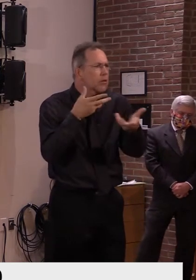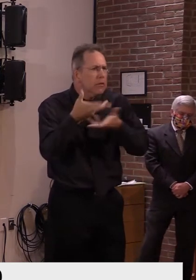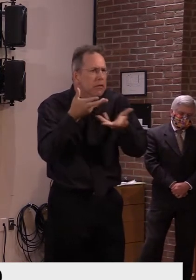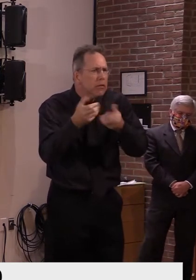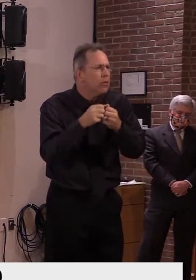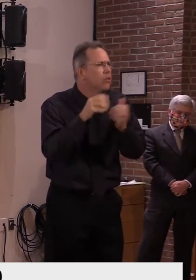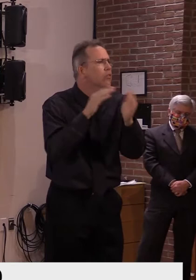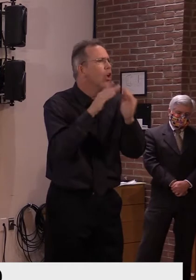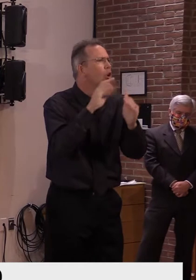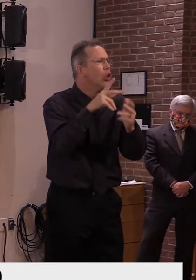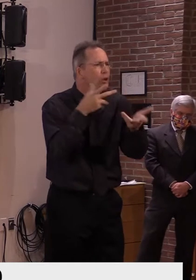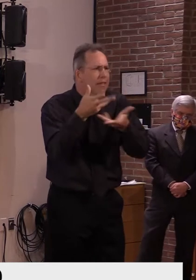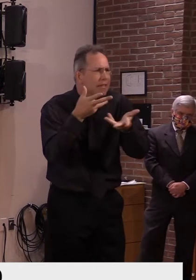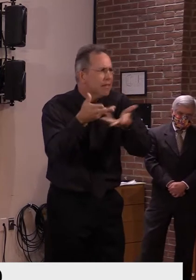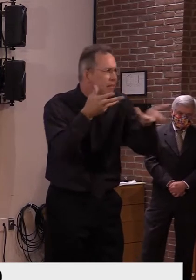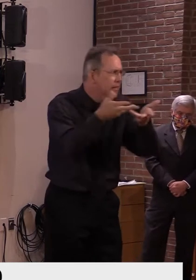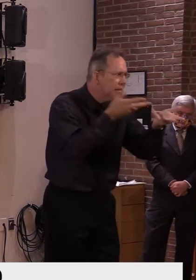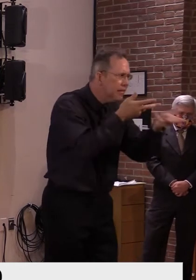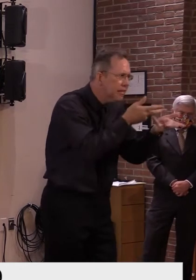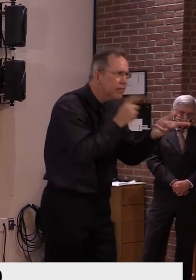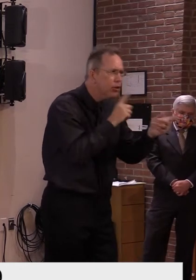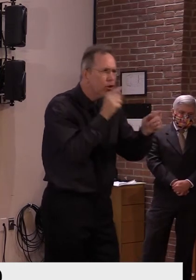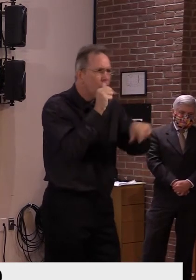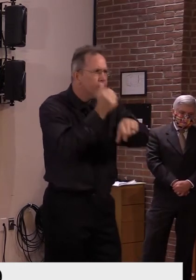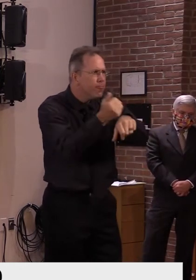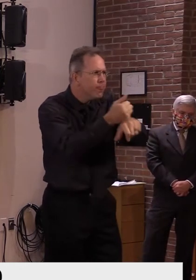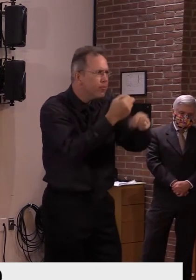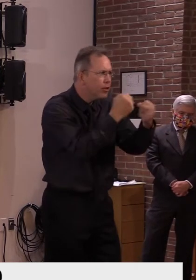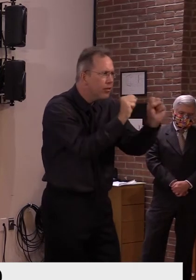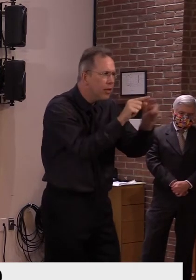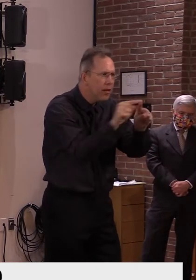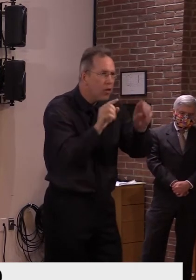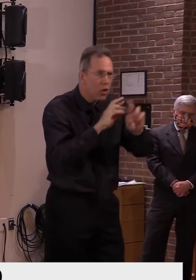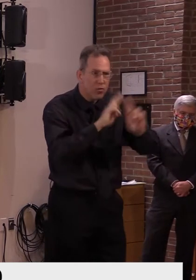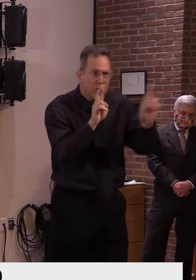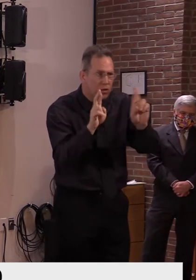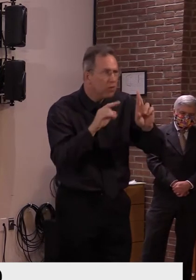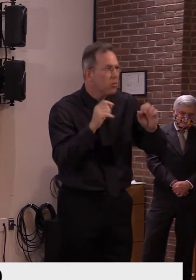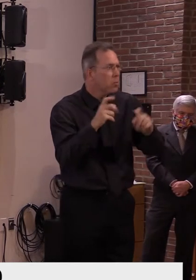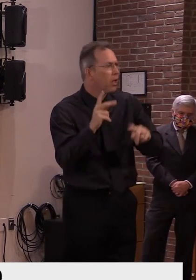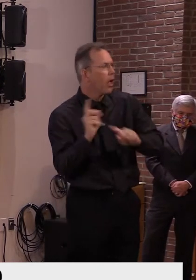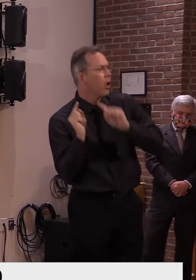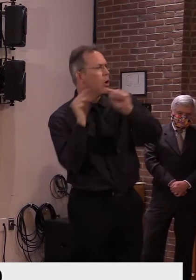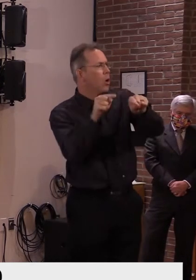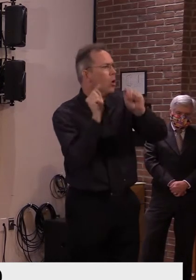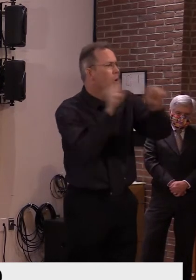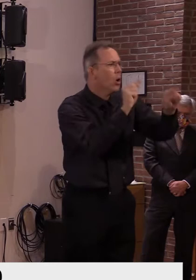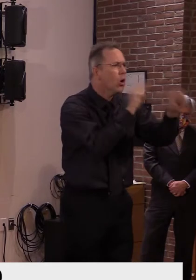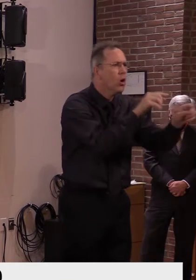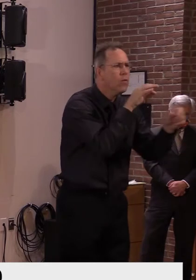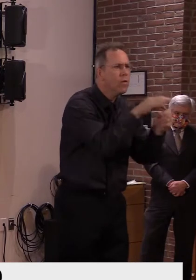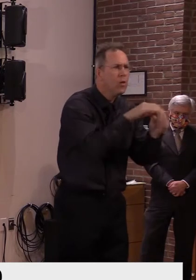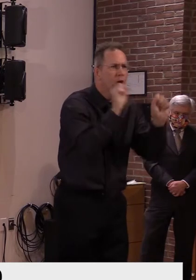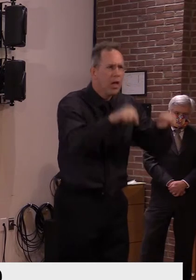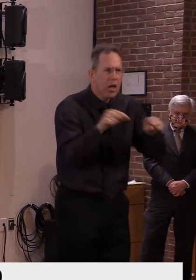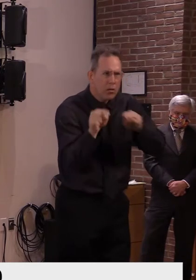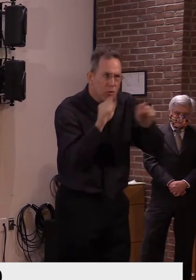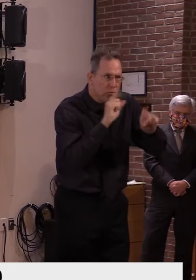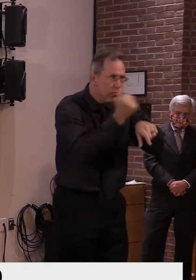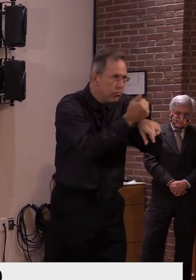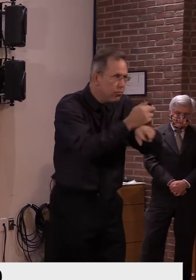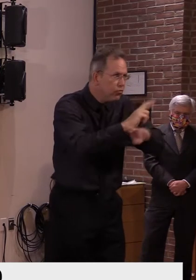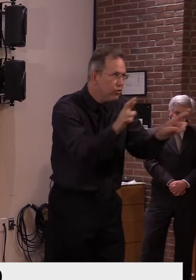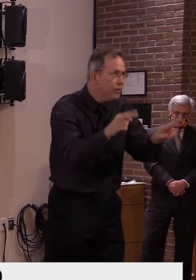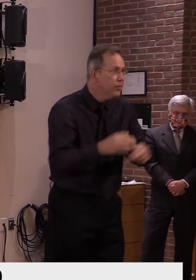that voters who want to show up and vote can feel as comfortable and safe as possible. We've developed polling place guidelines in